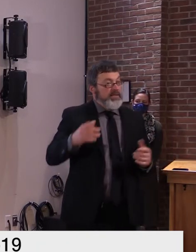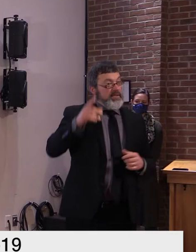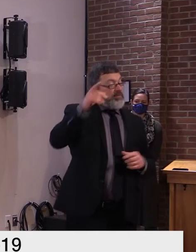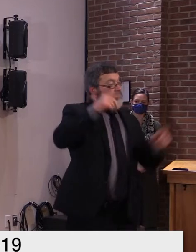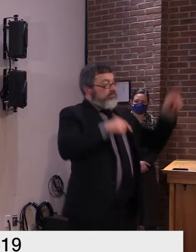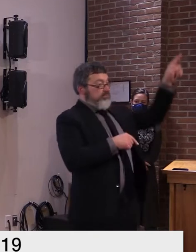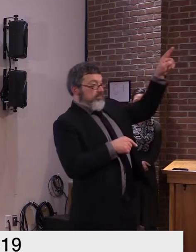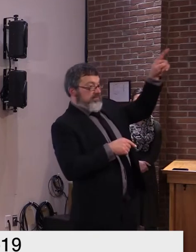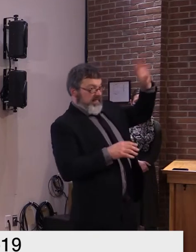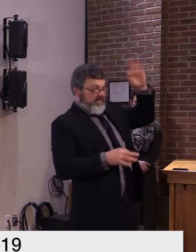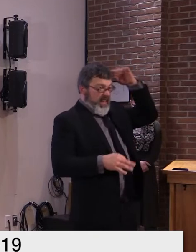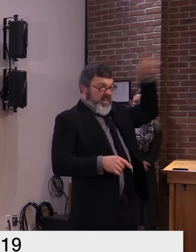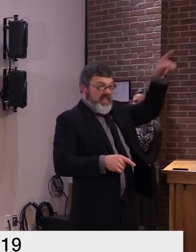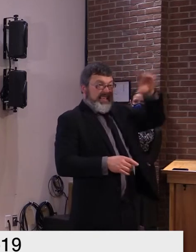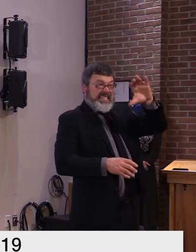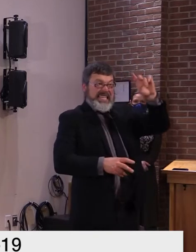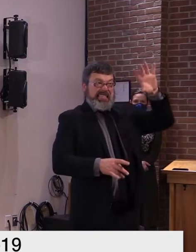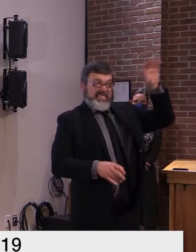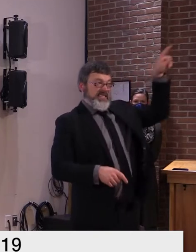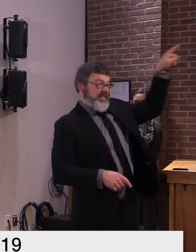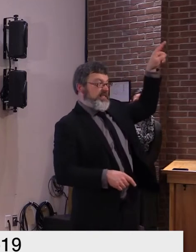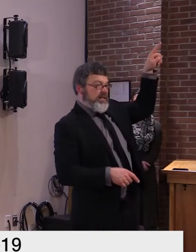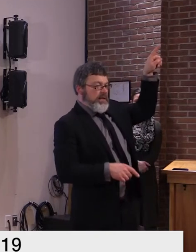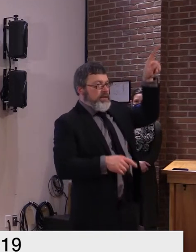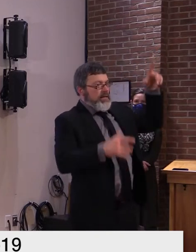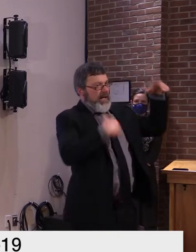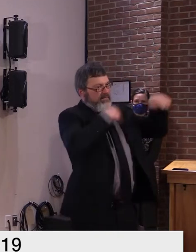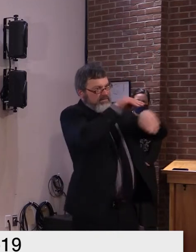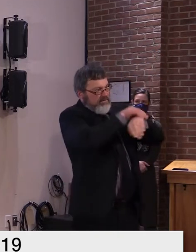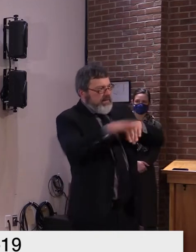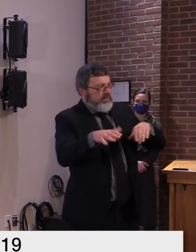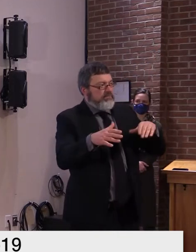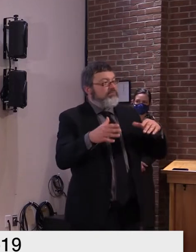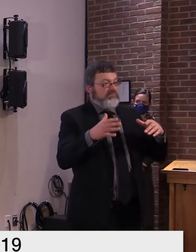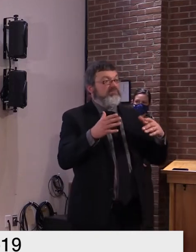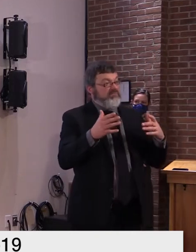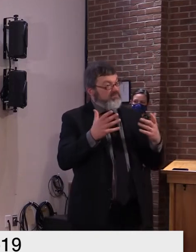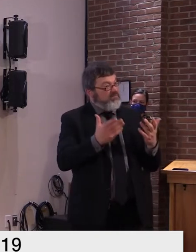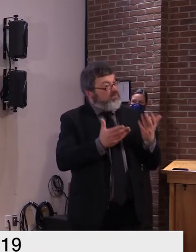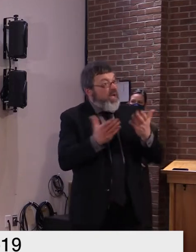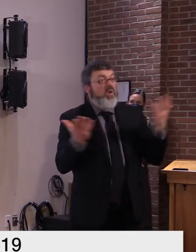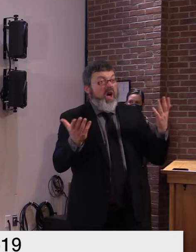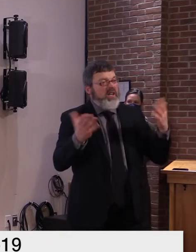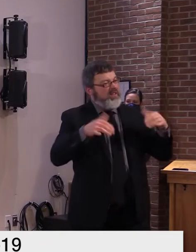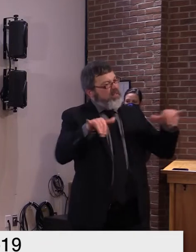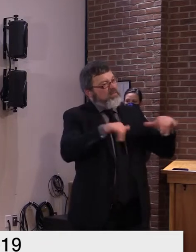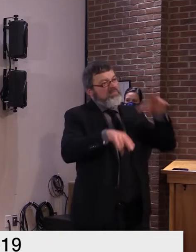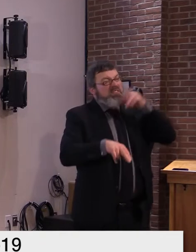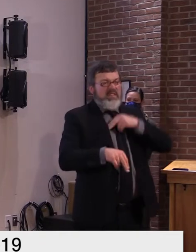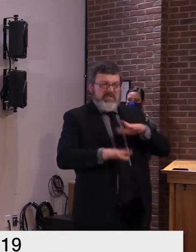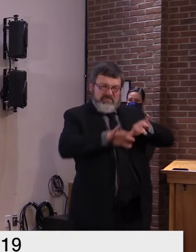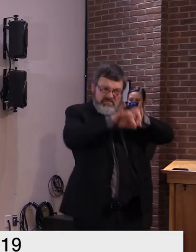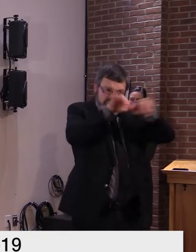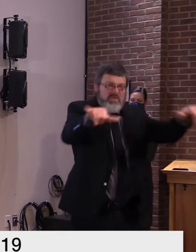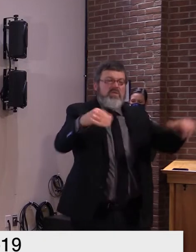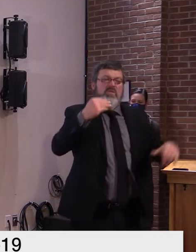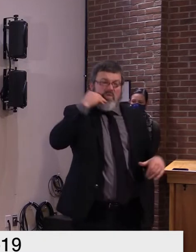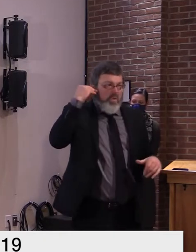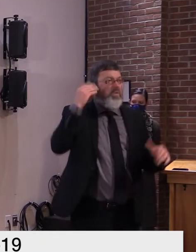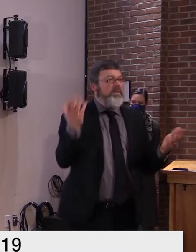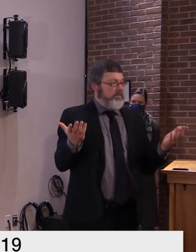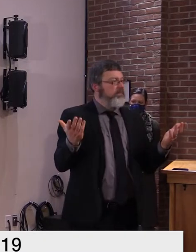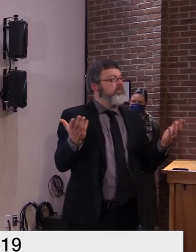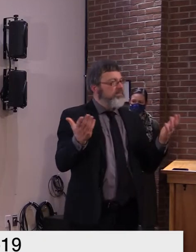recently released a summary of public health strategies to address high levels of community transmission of covet